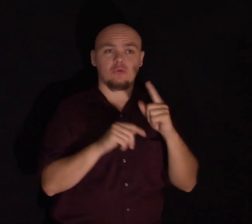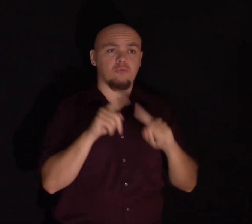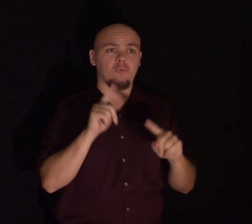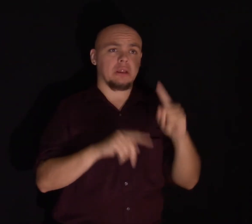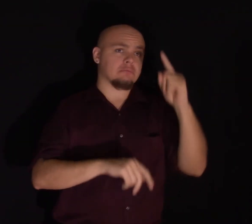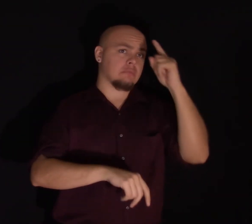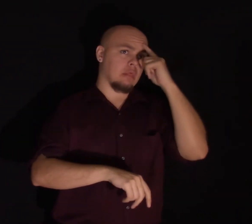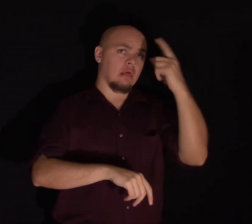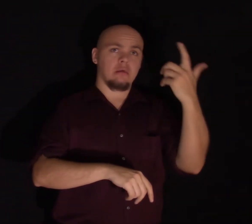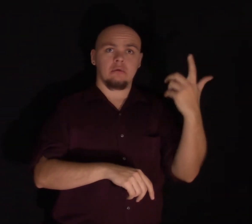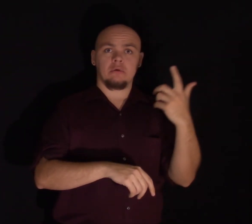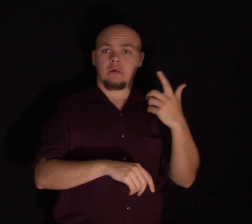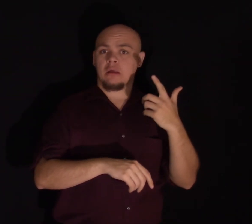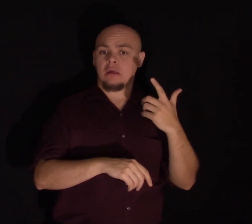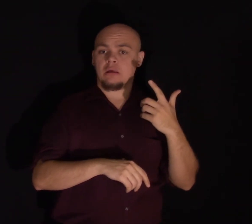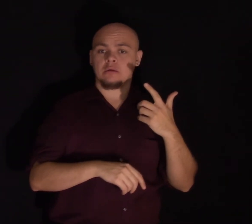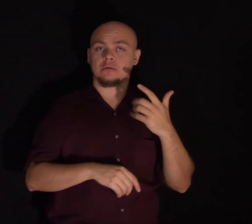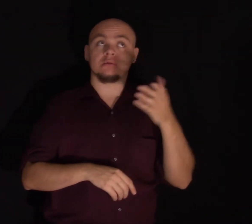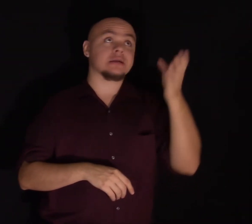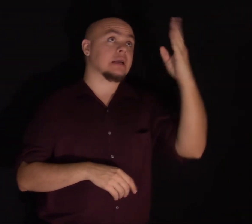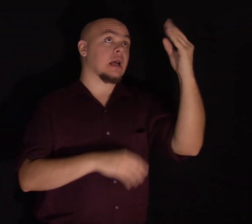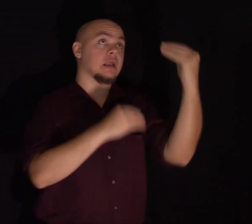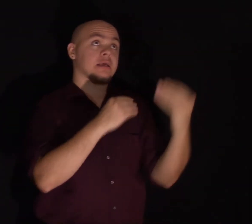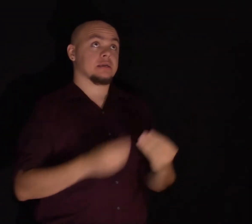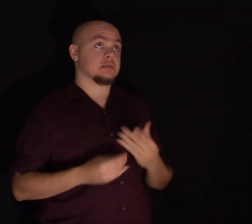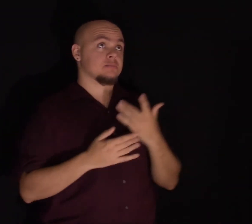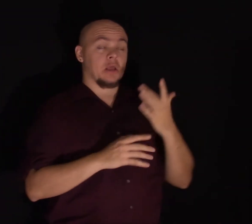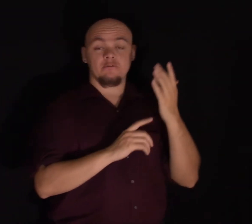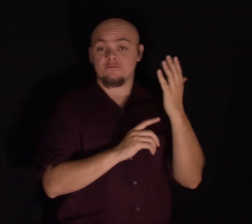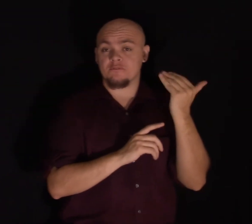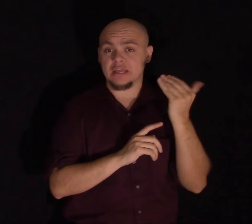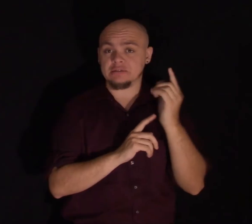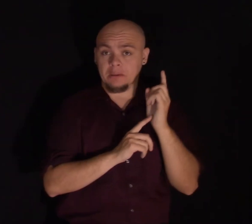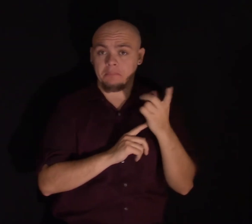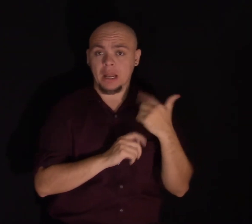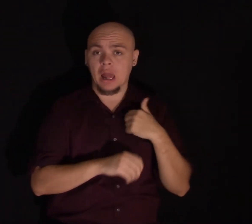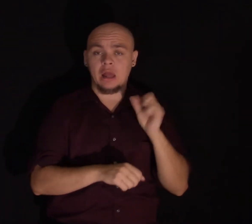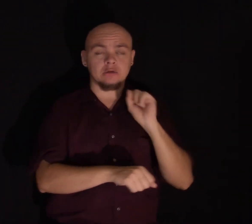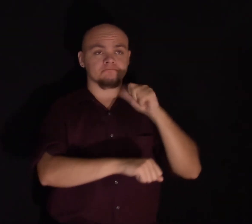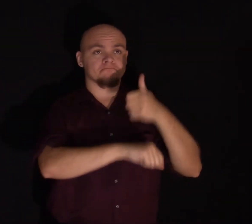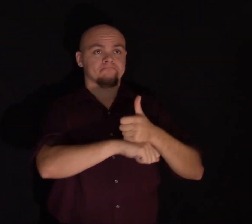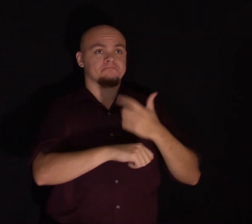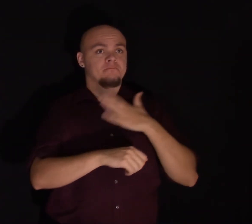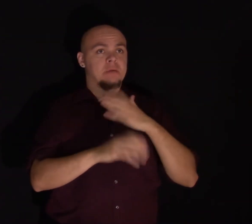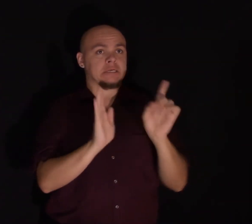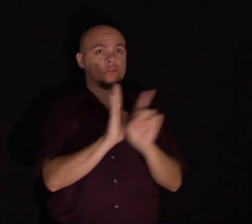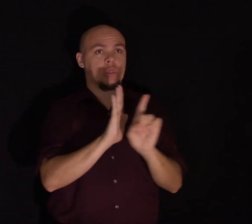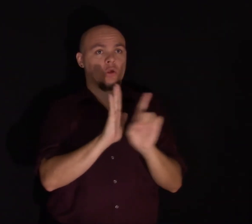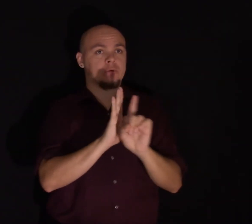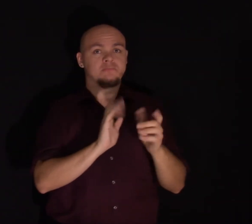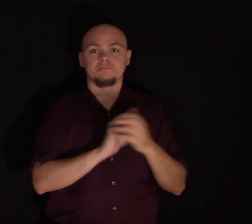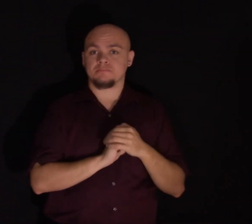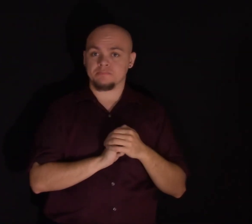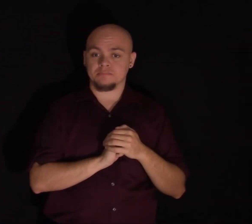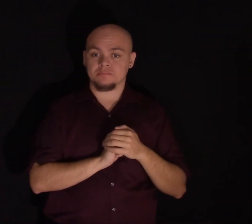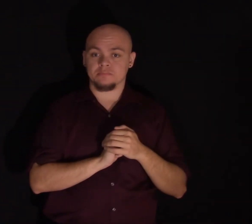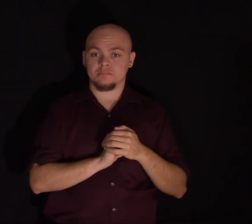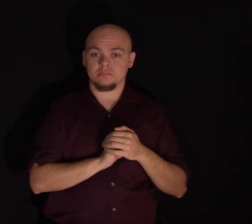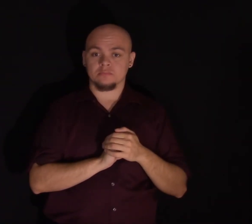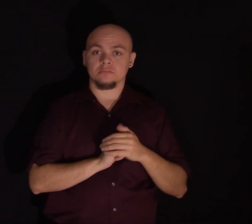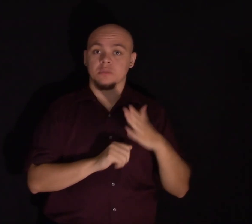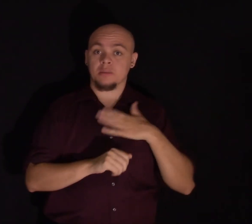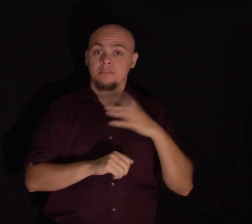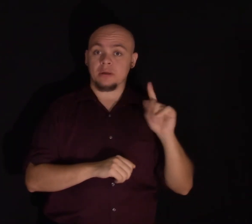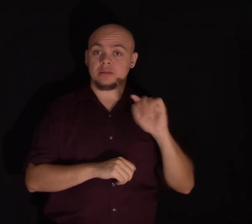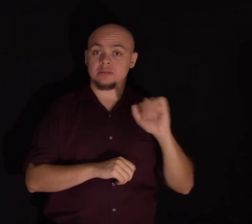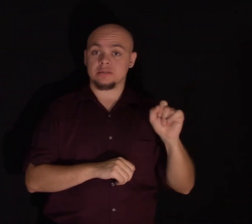came to me. God sent, I think. I'll give it 15 minutes. So, I set my alarm, and I started to prepare it doing my